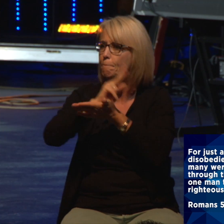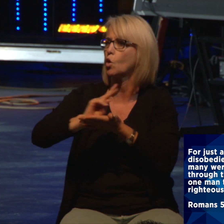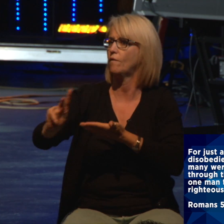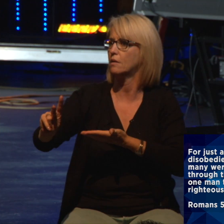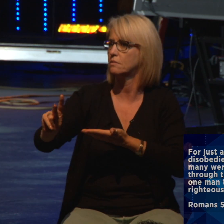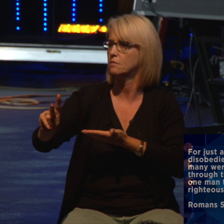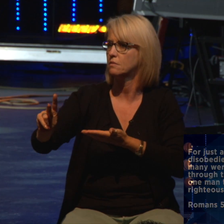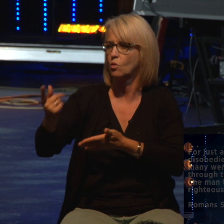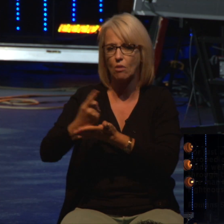that don't you?